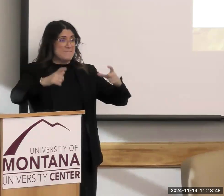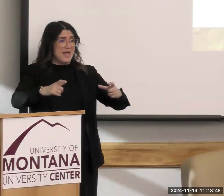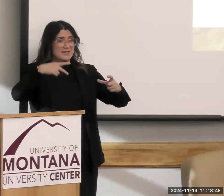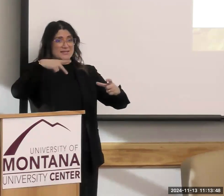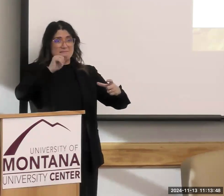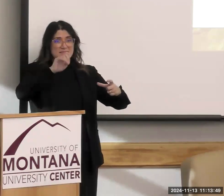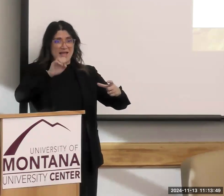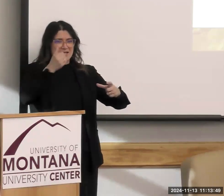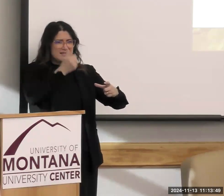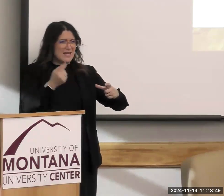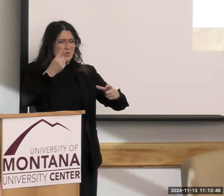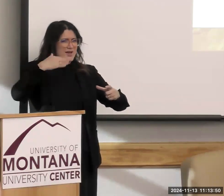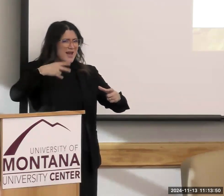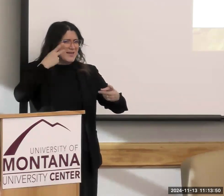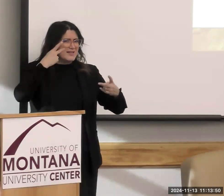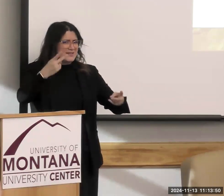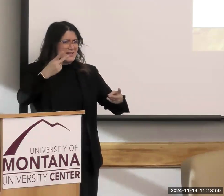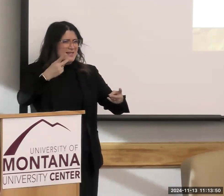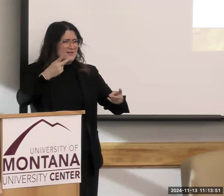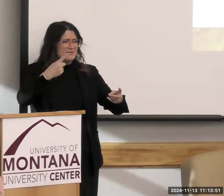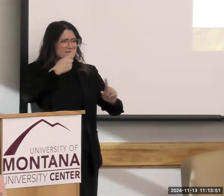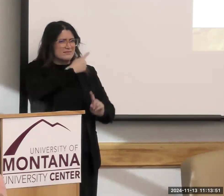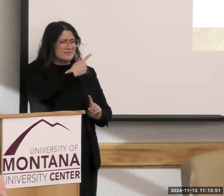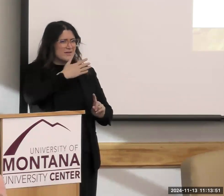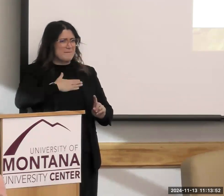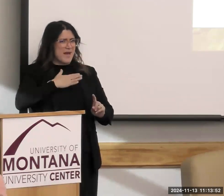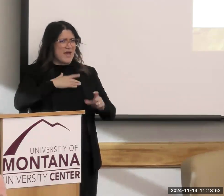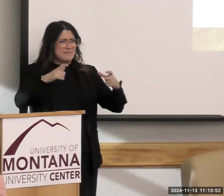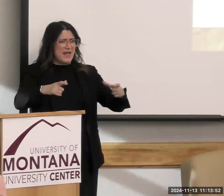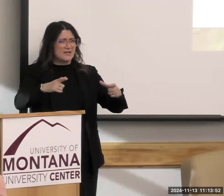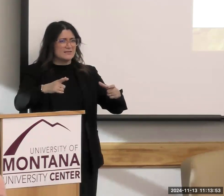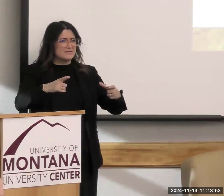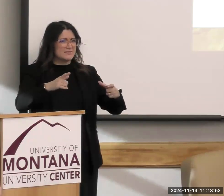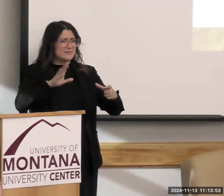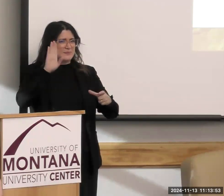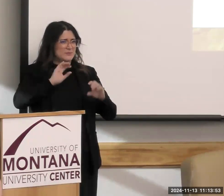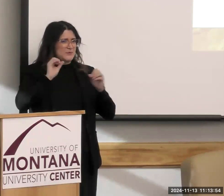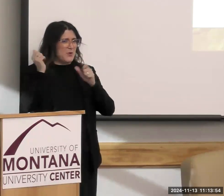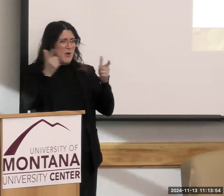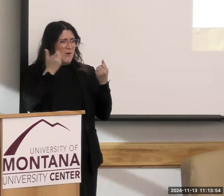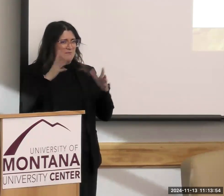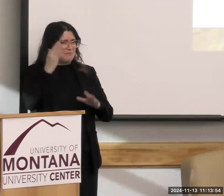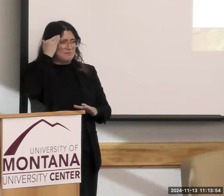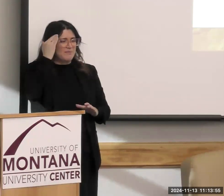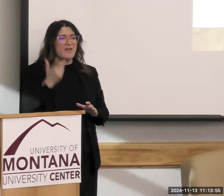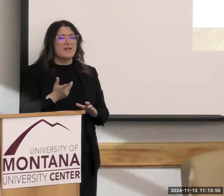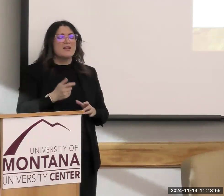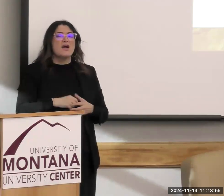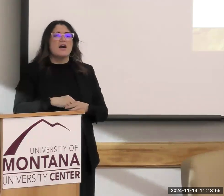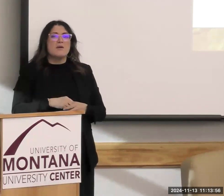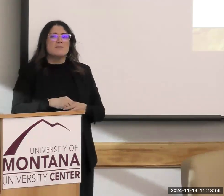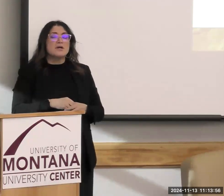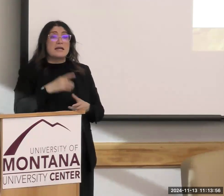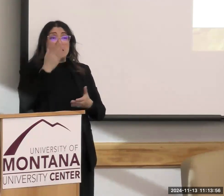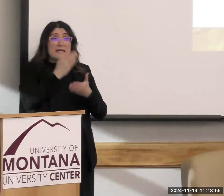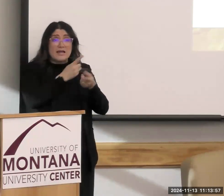seen or been exposed somehow to MyPlate? I didn't think so. So could any of you tell me what probably the